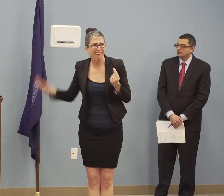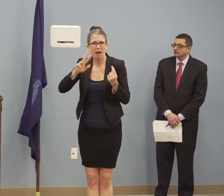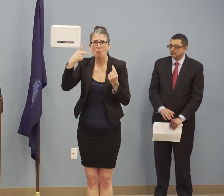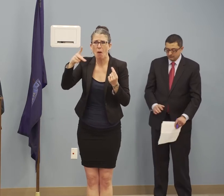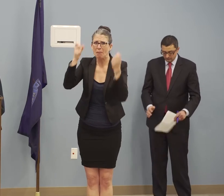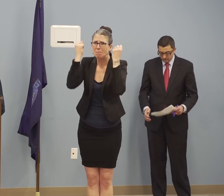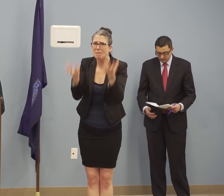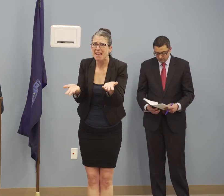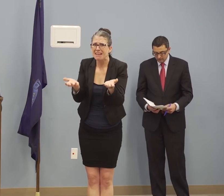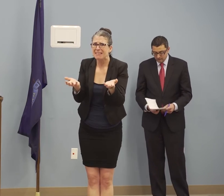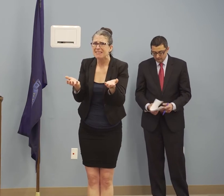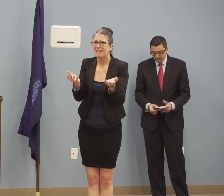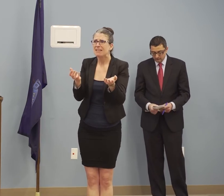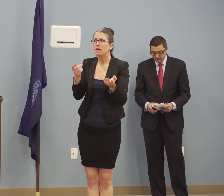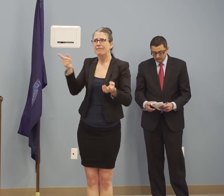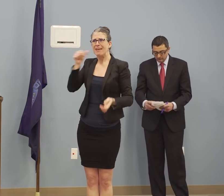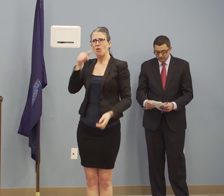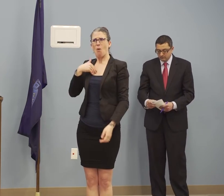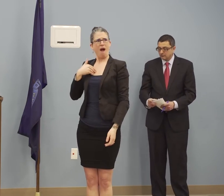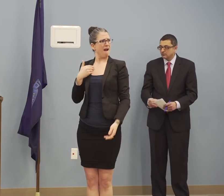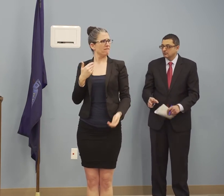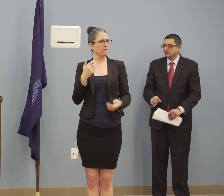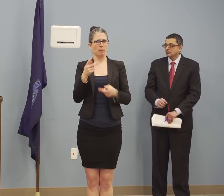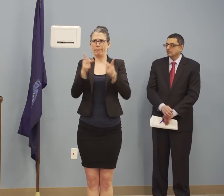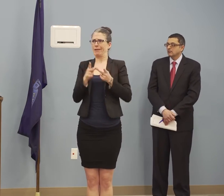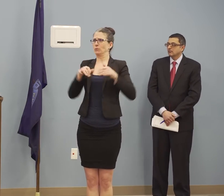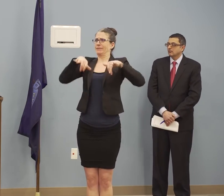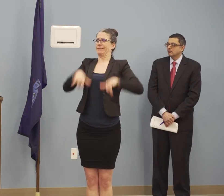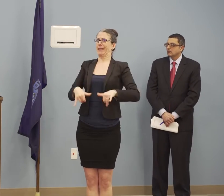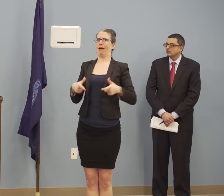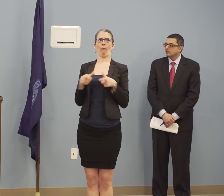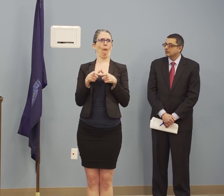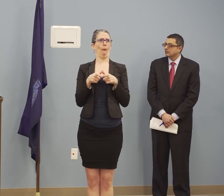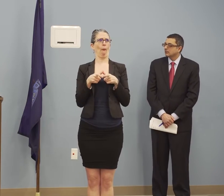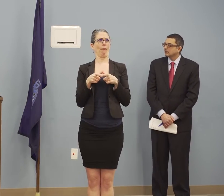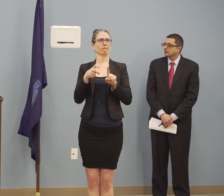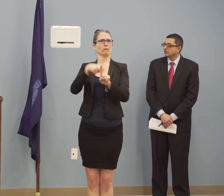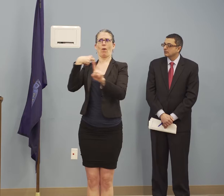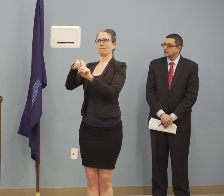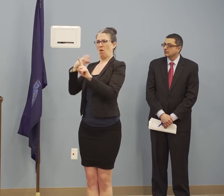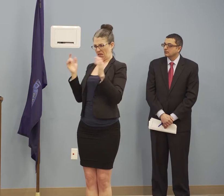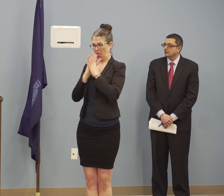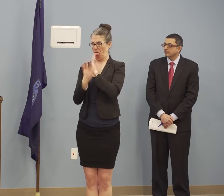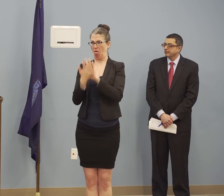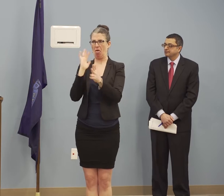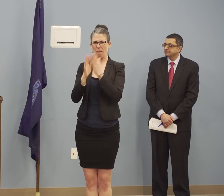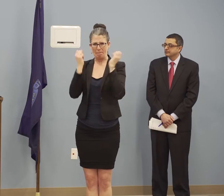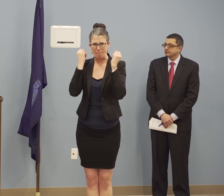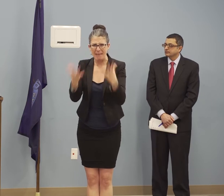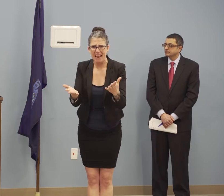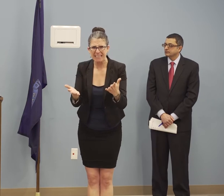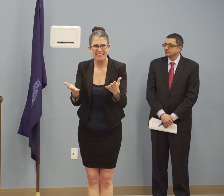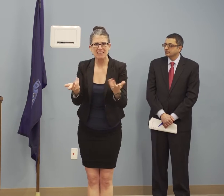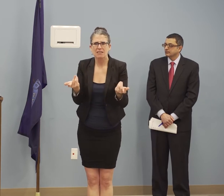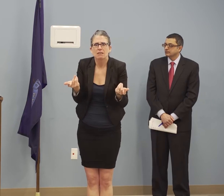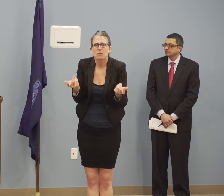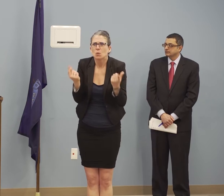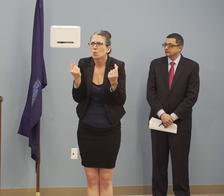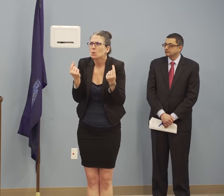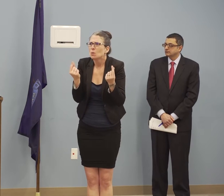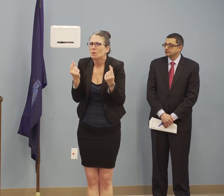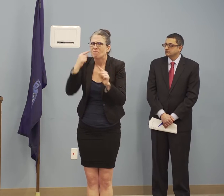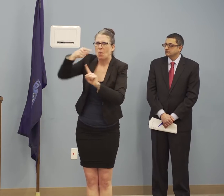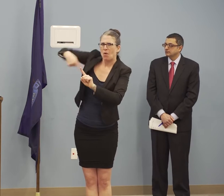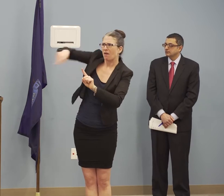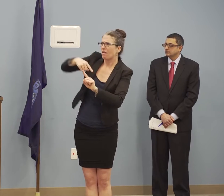luxury of practicing social distance. So are there any special guidelines that are going out to homeless shelters? Yeah.